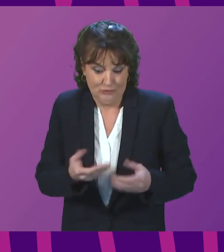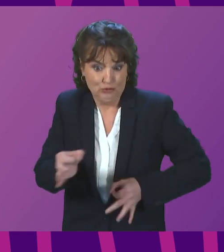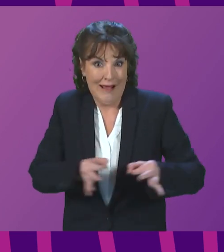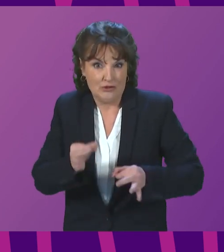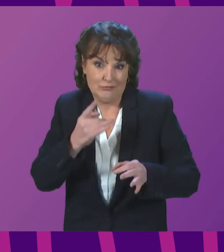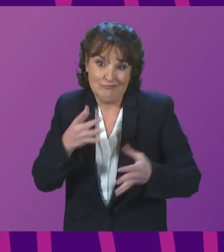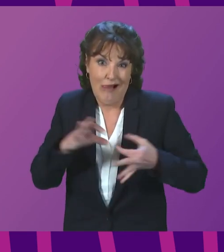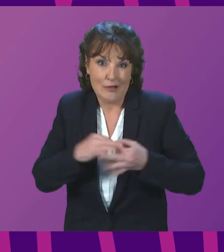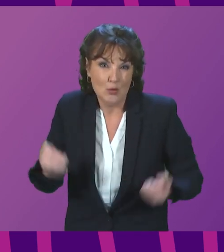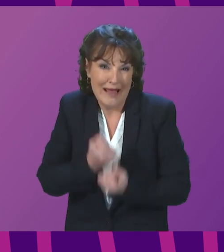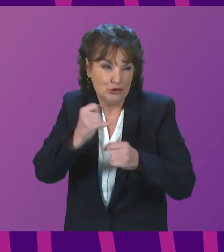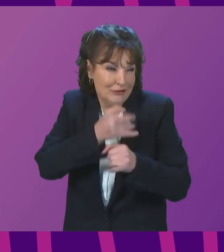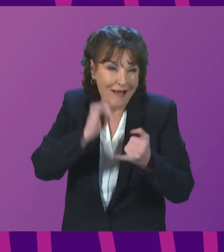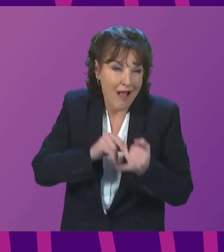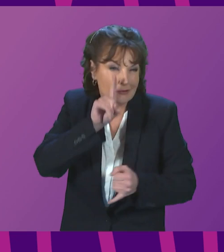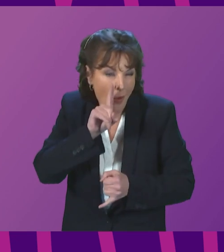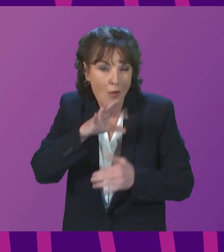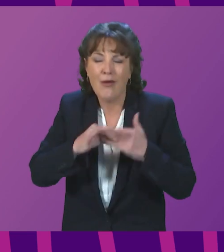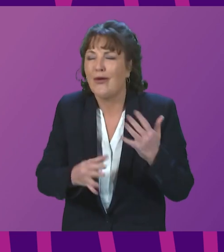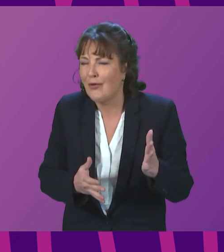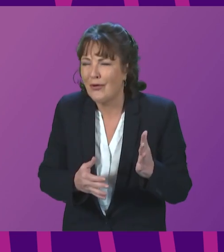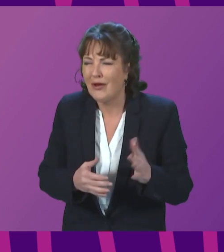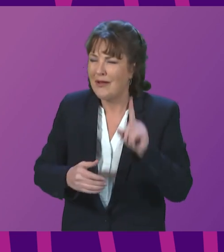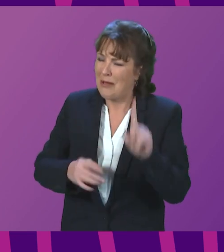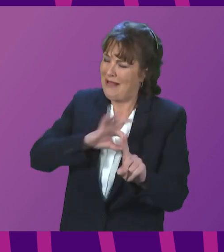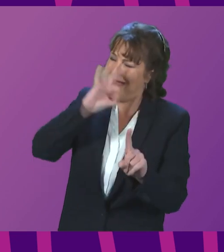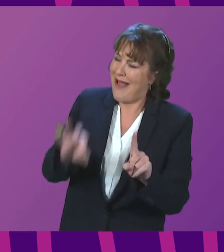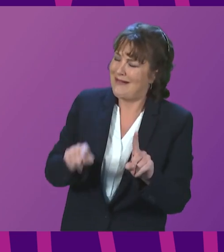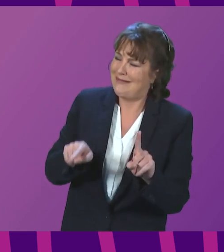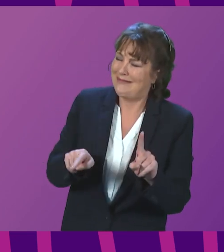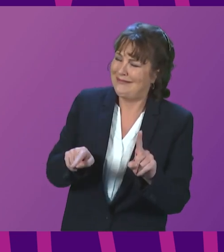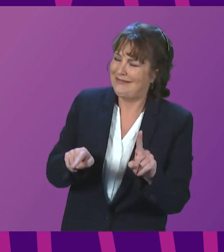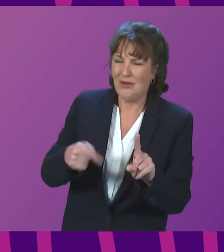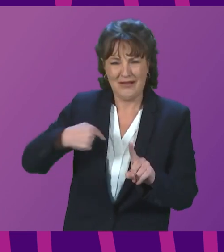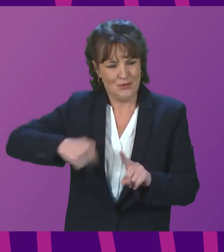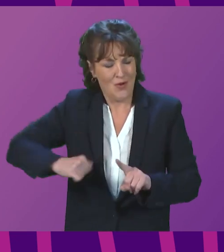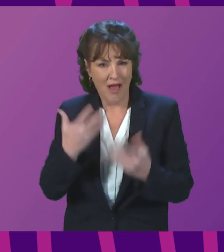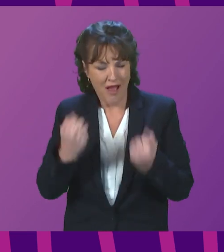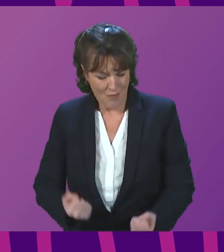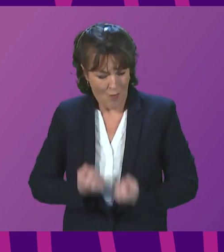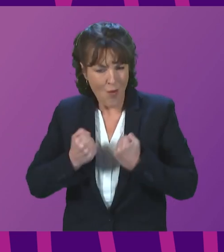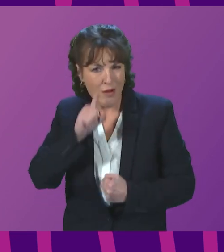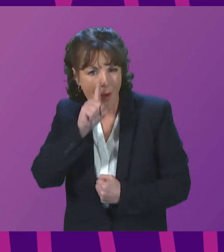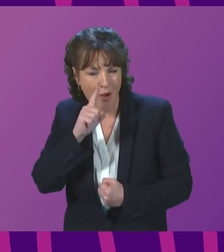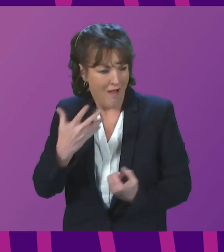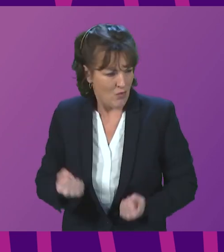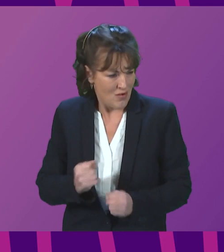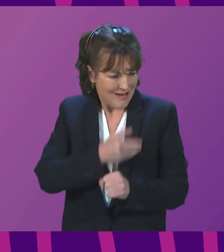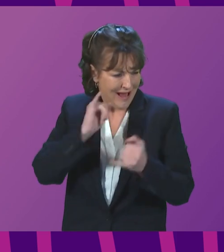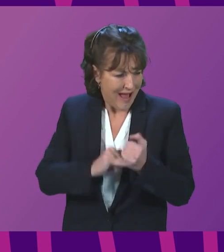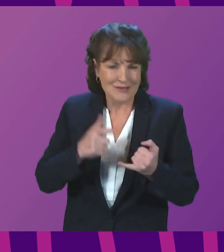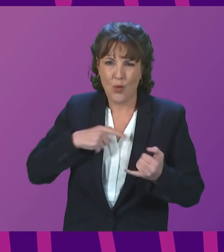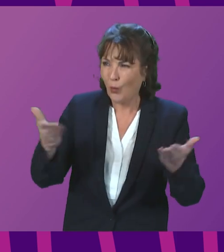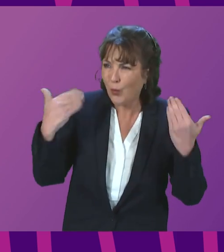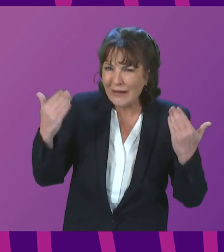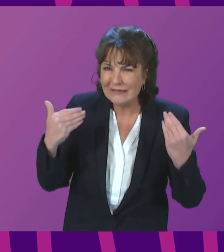energy security. In Scotland, we have the natural resources to protect our own supply, and we have the resources to export to other